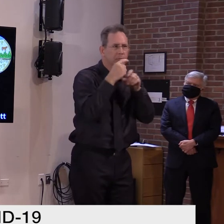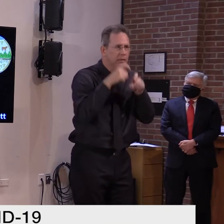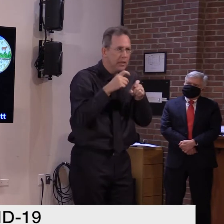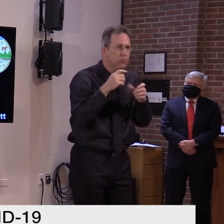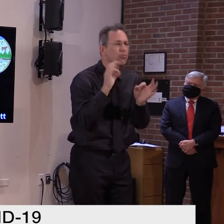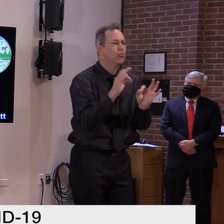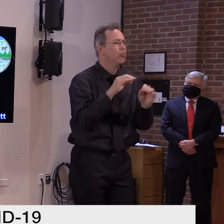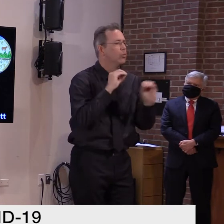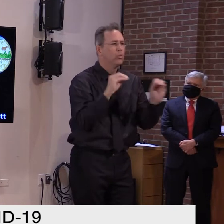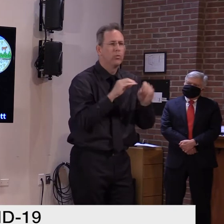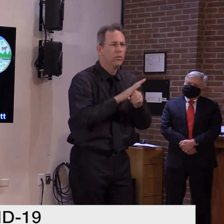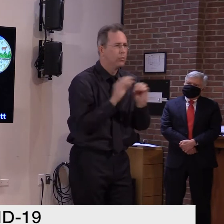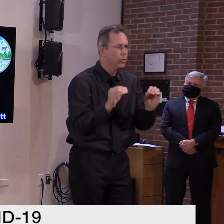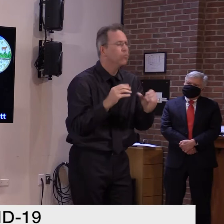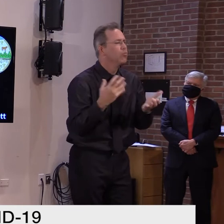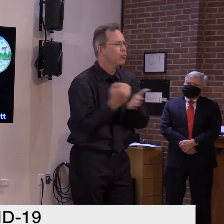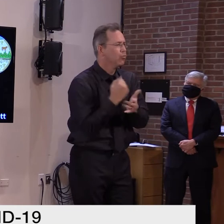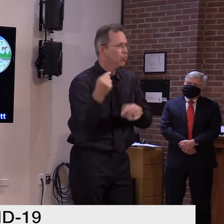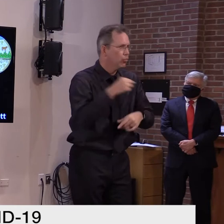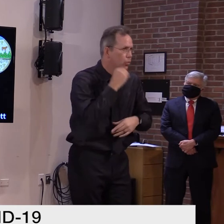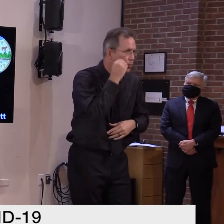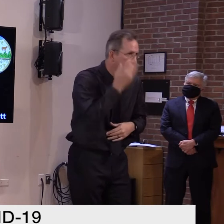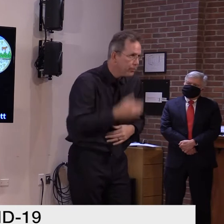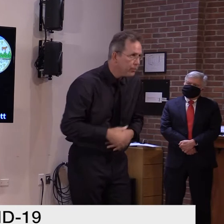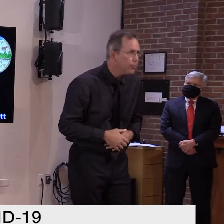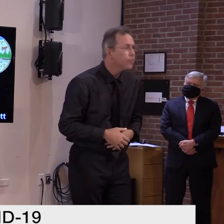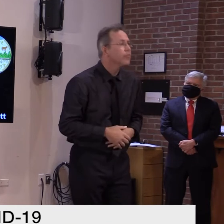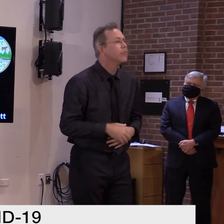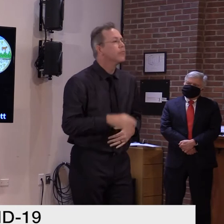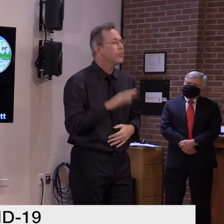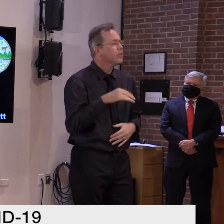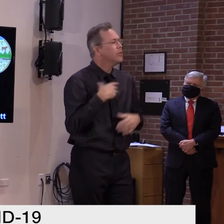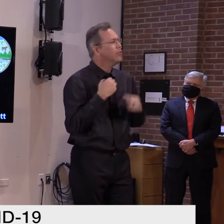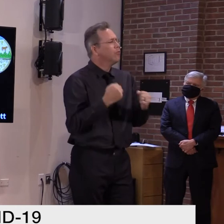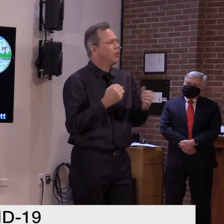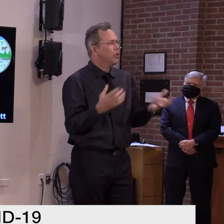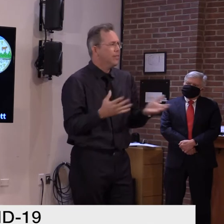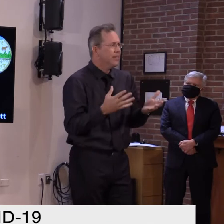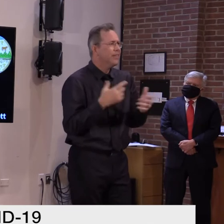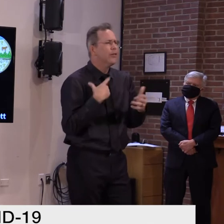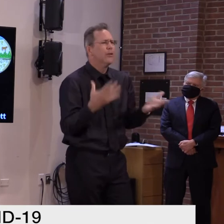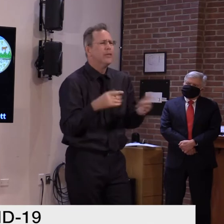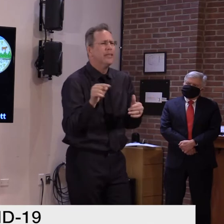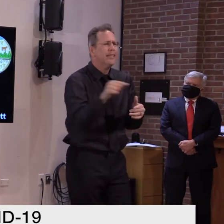we are strongly encouraging these students to get tested after seven days.